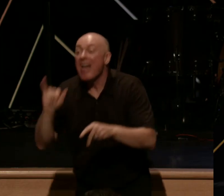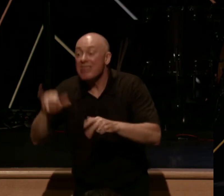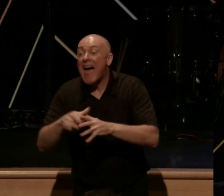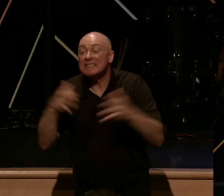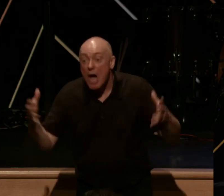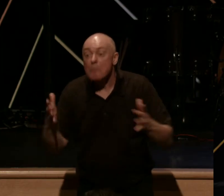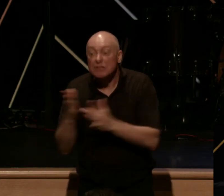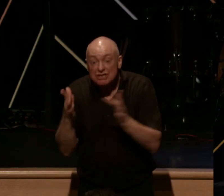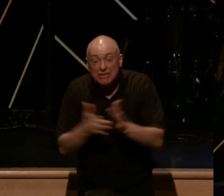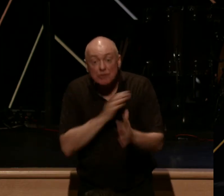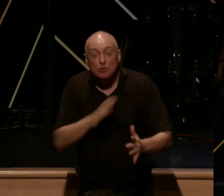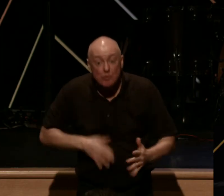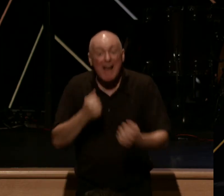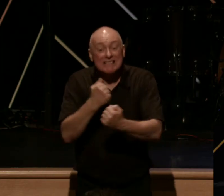Jesus Christ loves you.